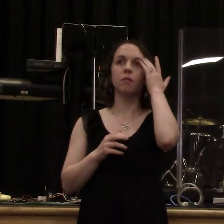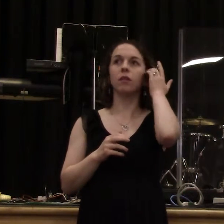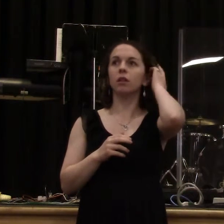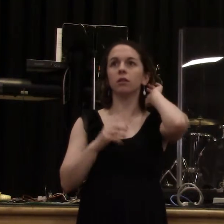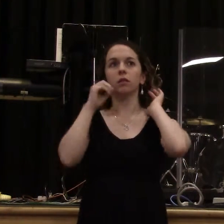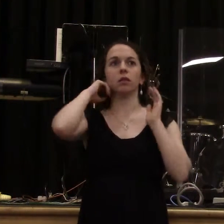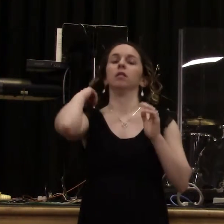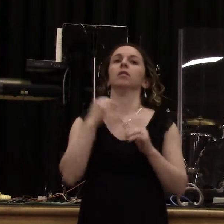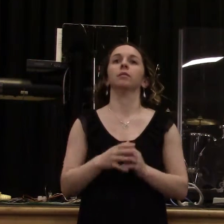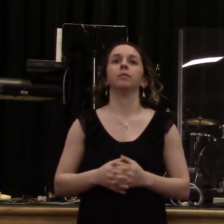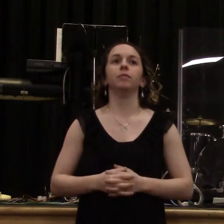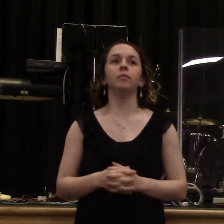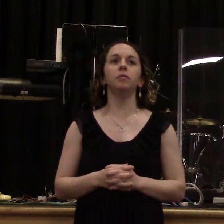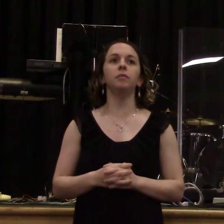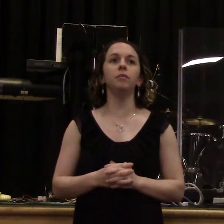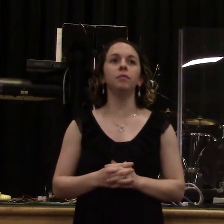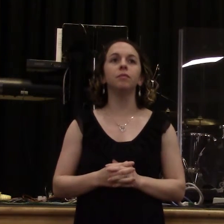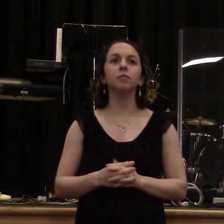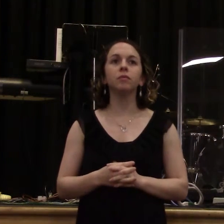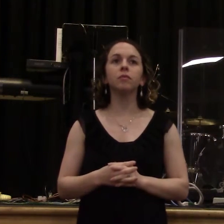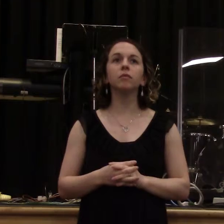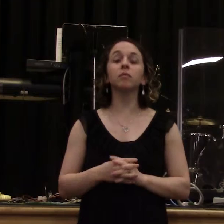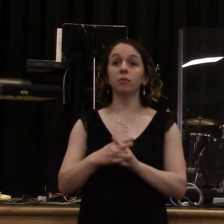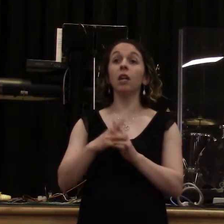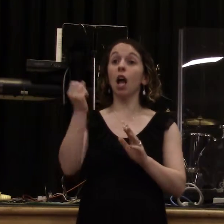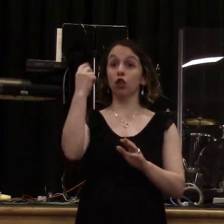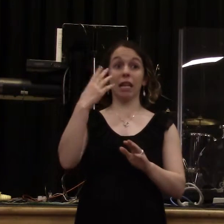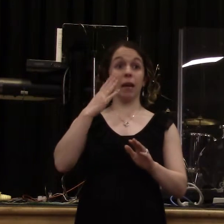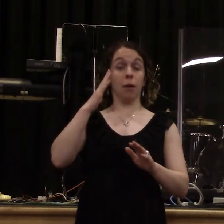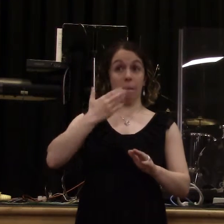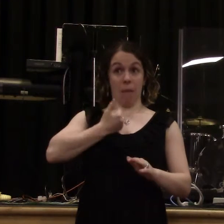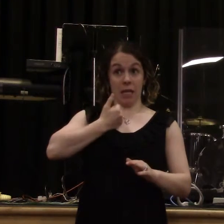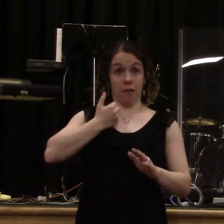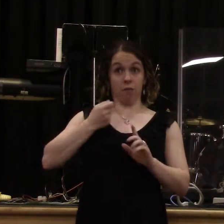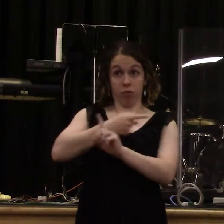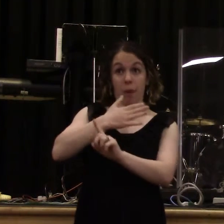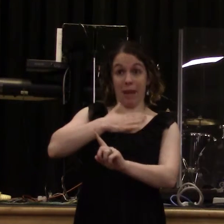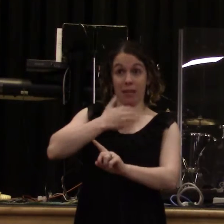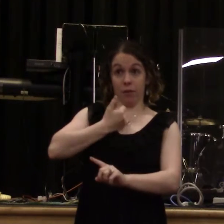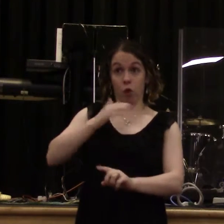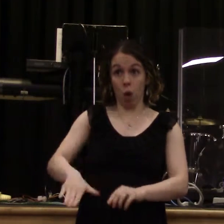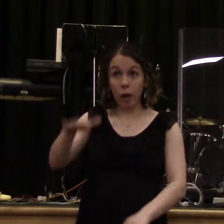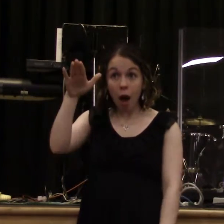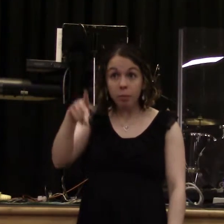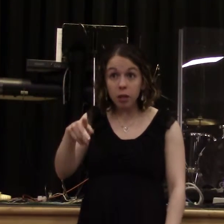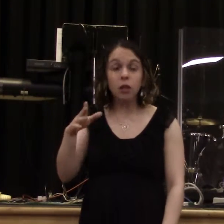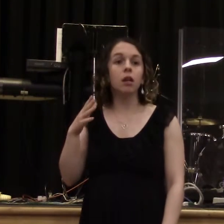values. No, seriously, the culture that I was brought up with, that we were, you know, my parents, and they are great parents. I